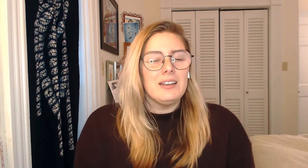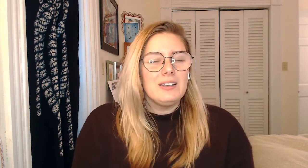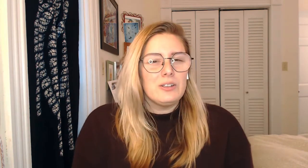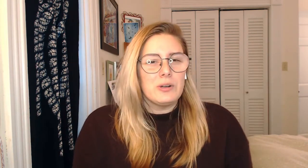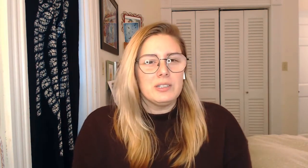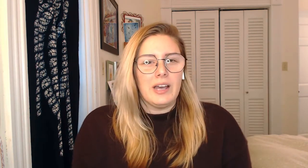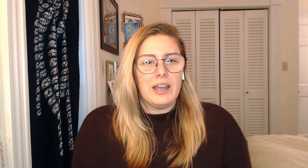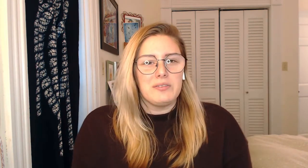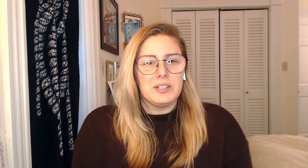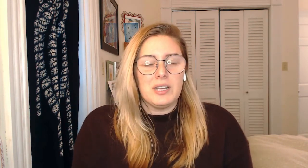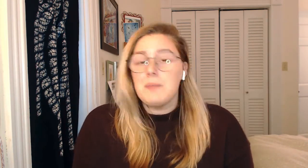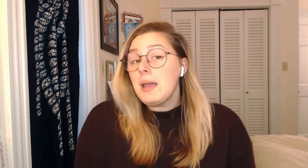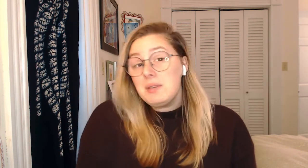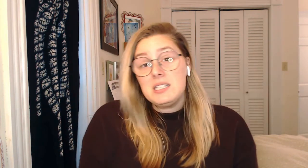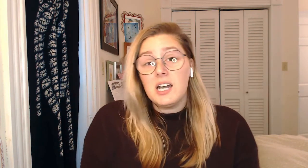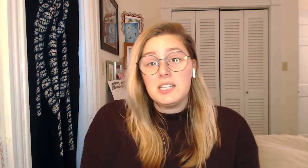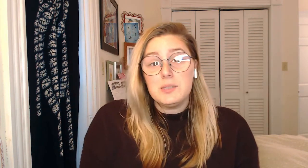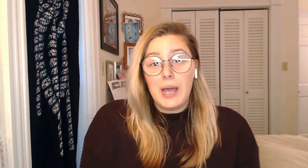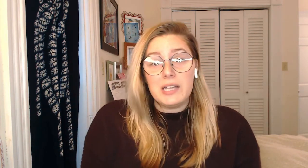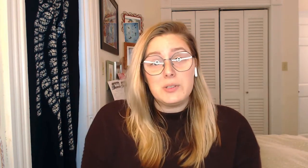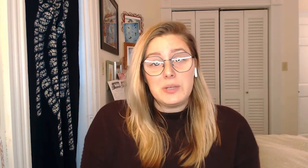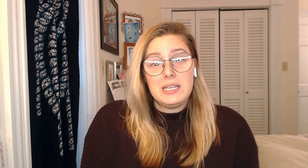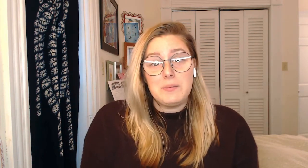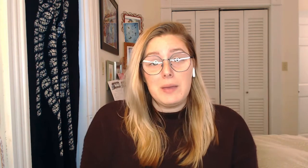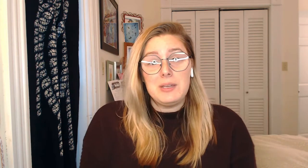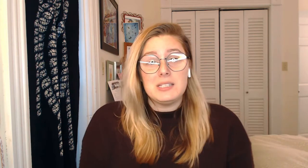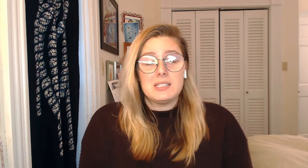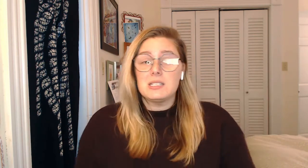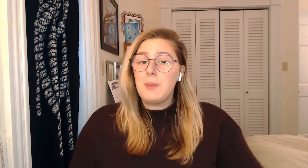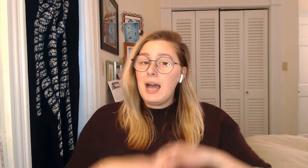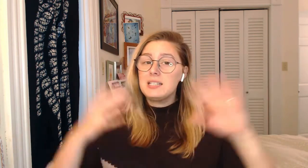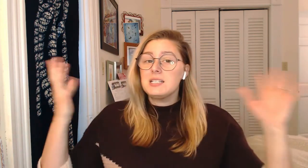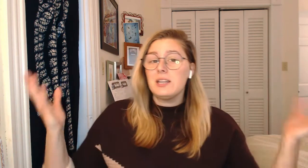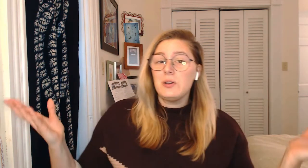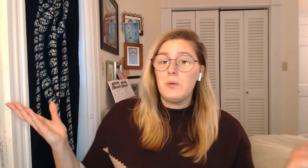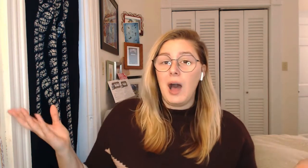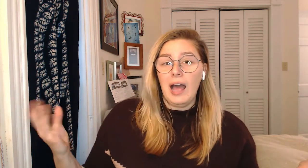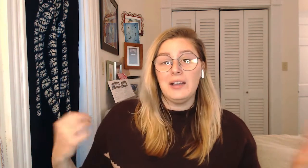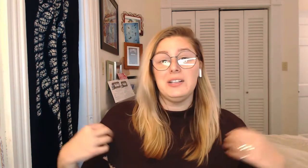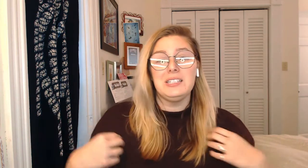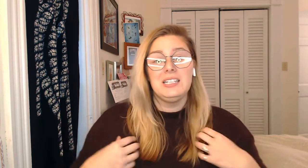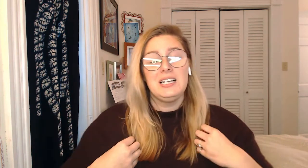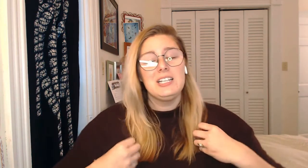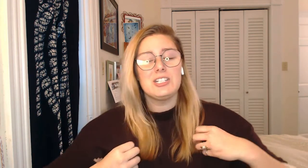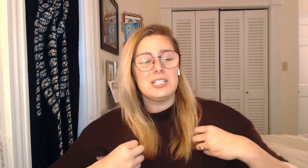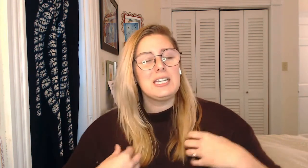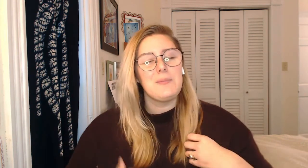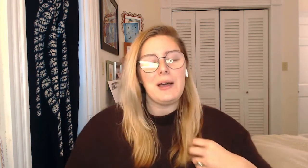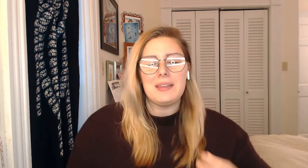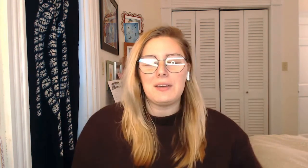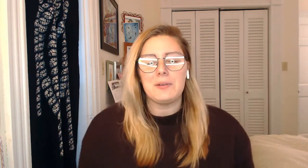your life. And maybe it's not this past week. Maybe it's this past a little while. Just think about that, okay?